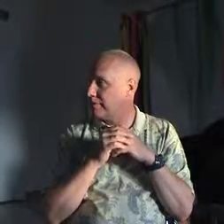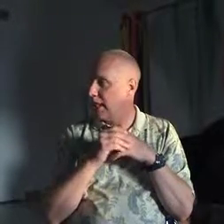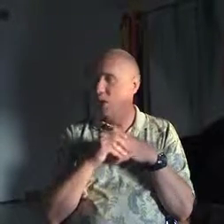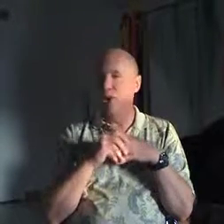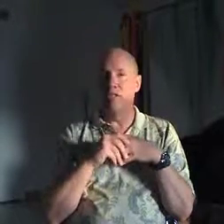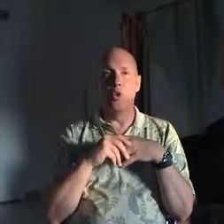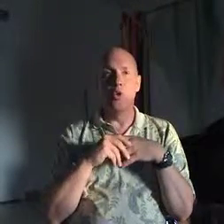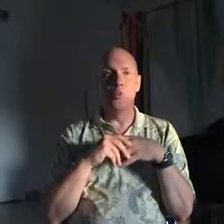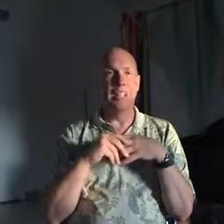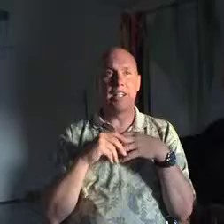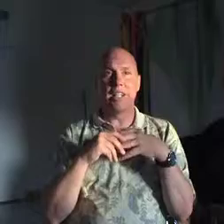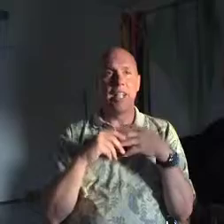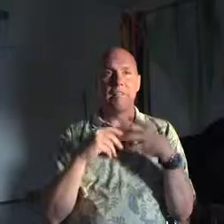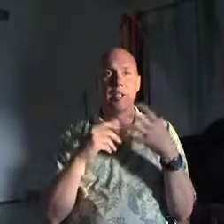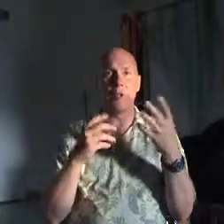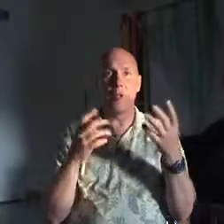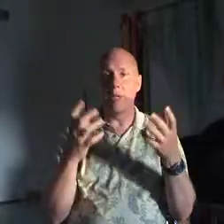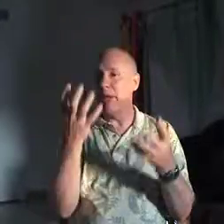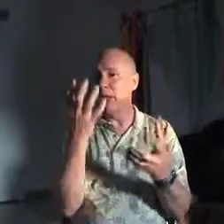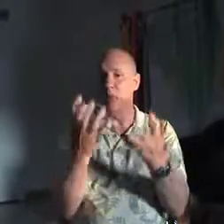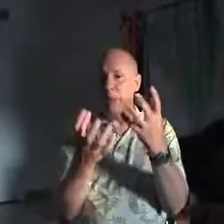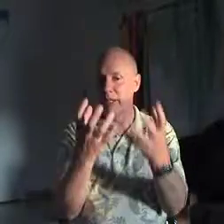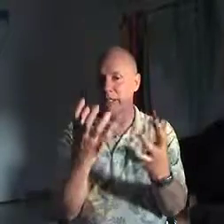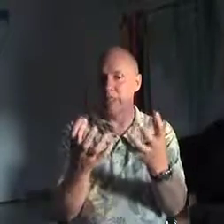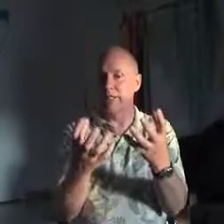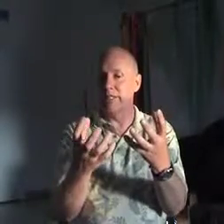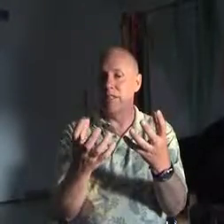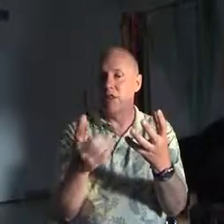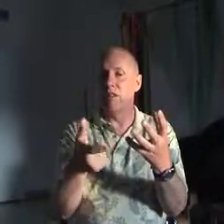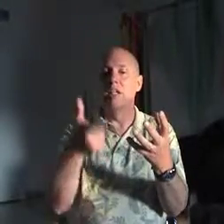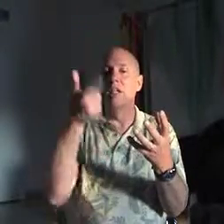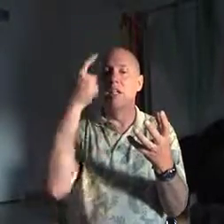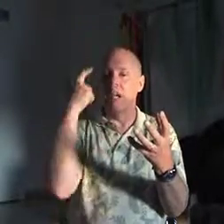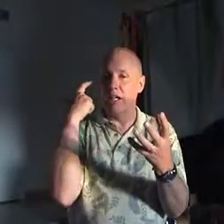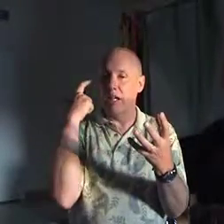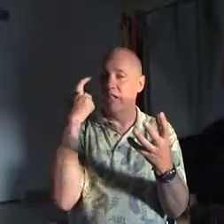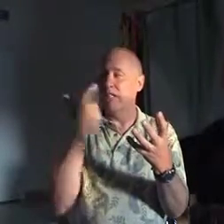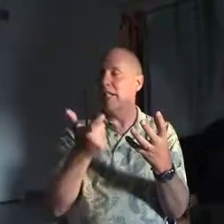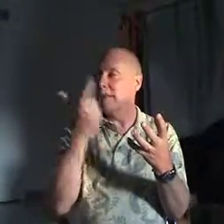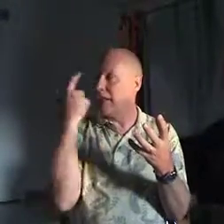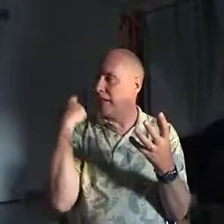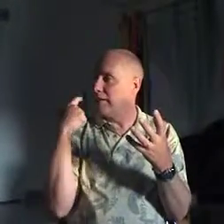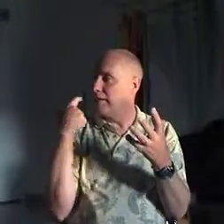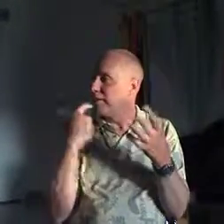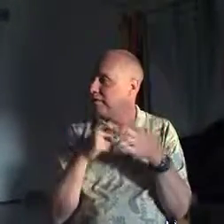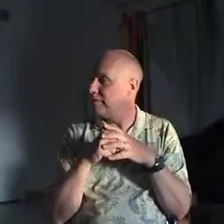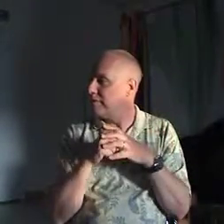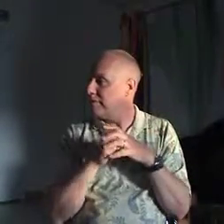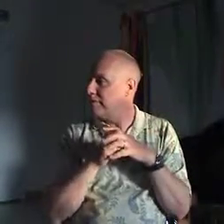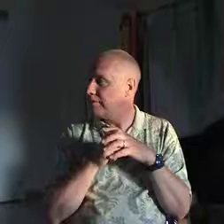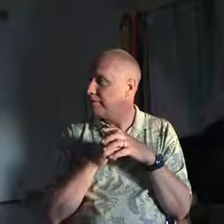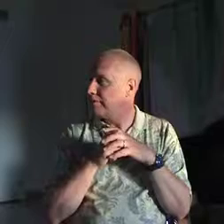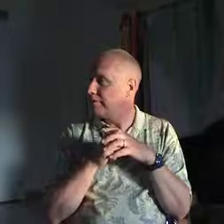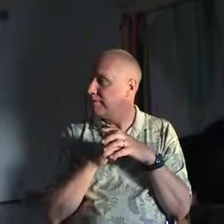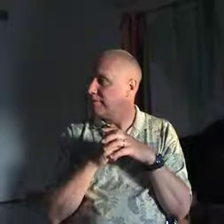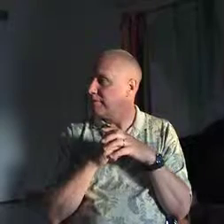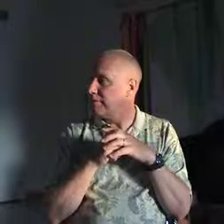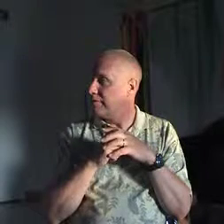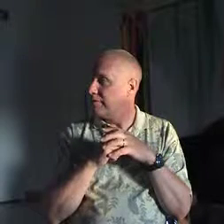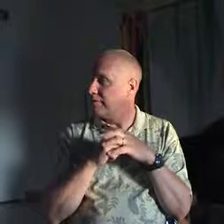Or if you see a conflict between men and women, it's still a conflict in the mind. If you see a conflict between men and